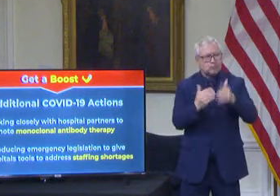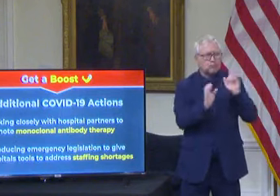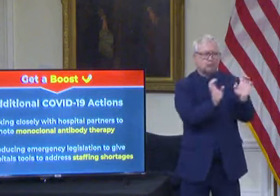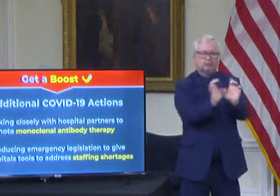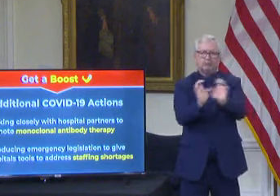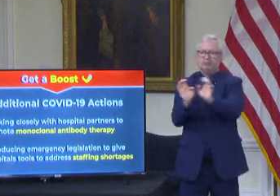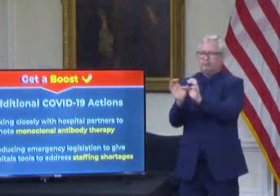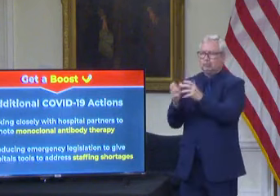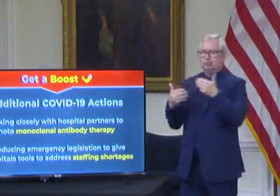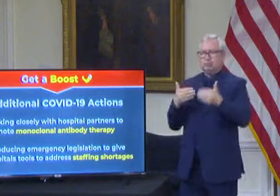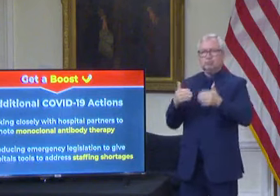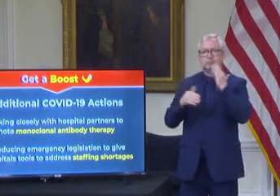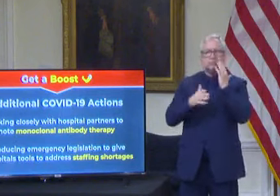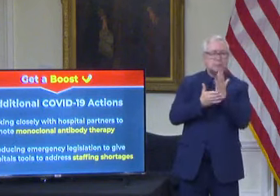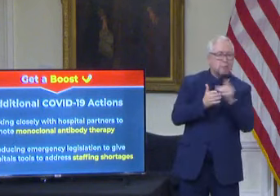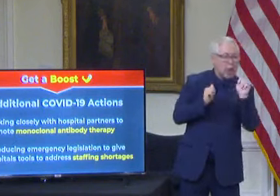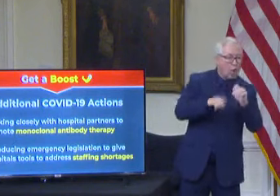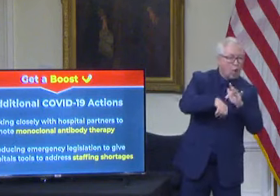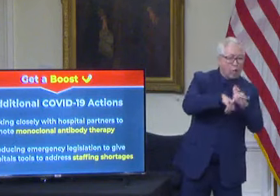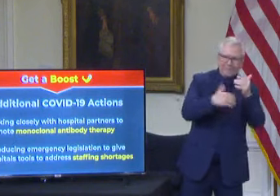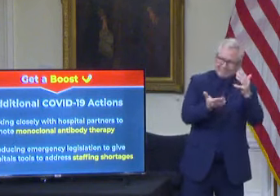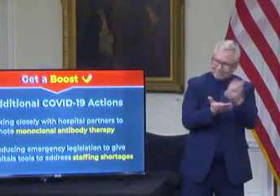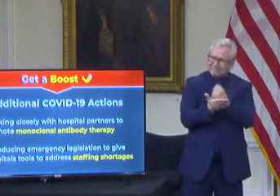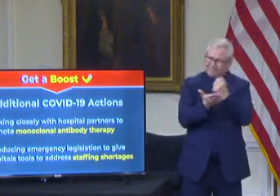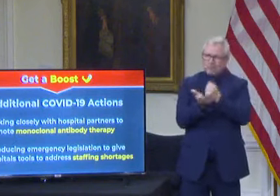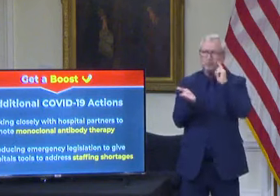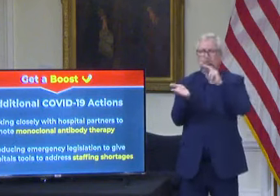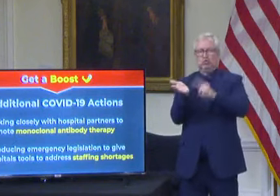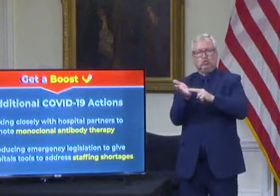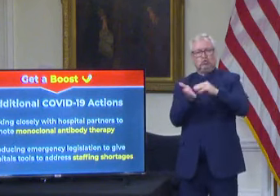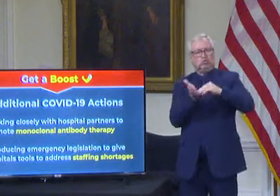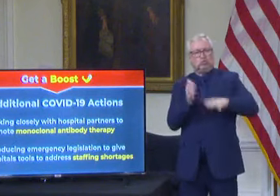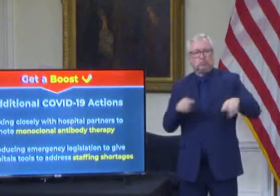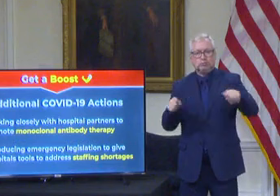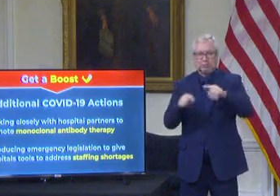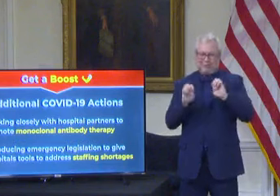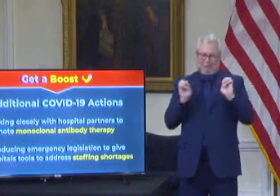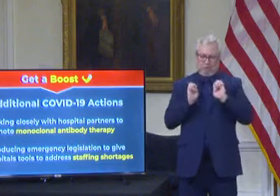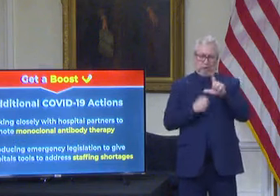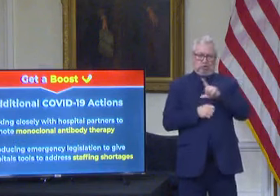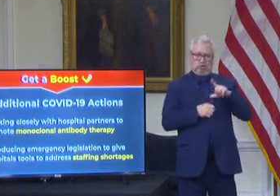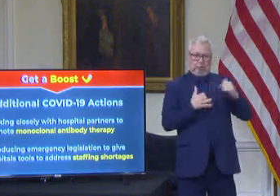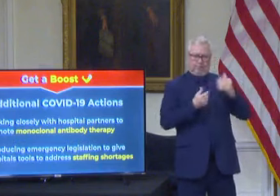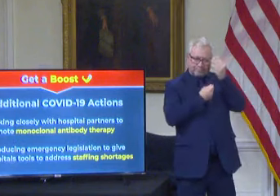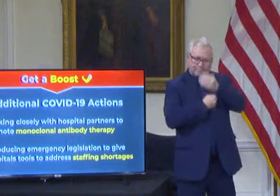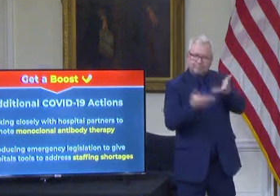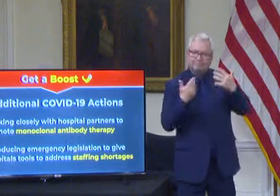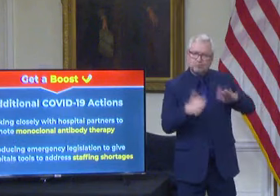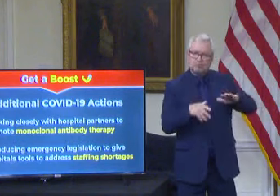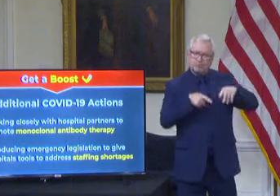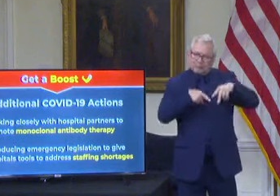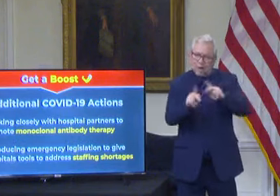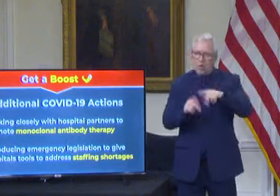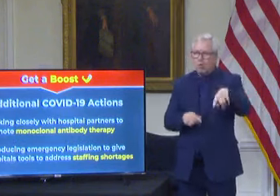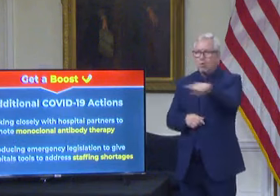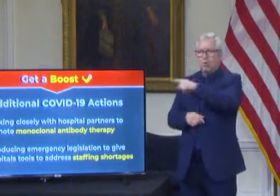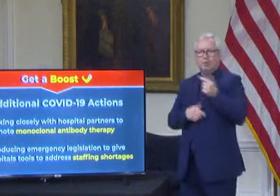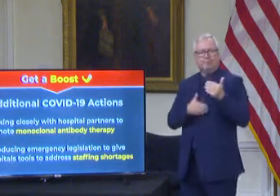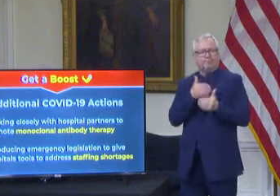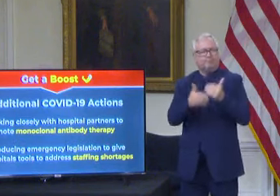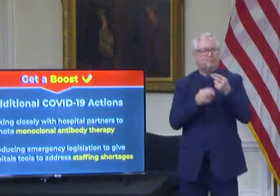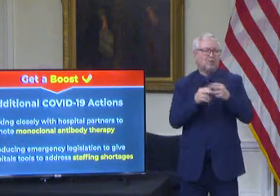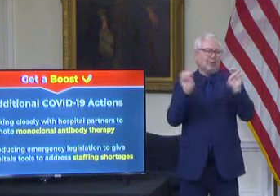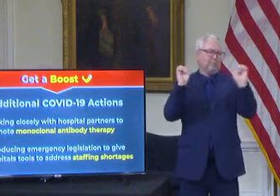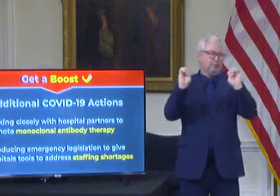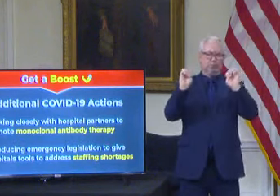qualified nursing students. The emergency legislation we submit will allow all of these important emergency actions to be